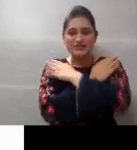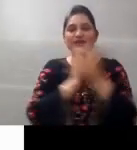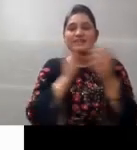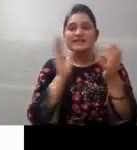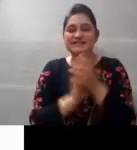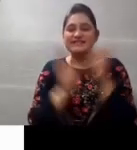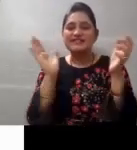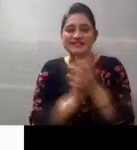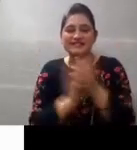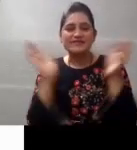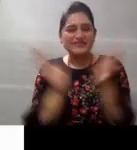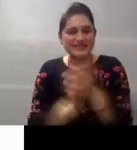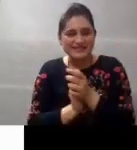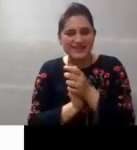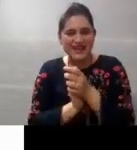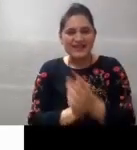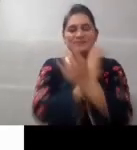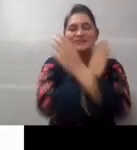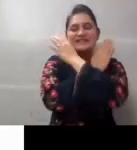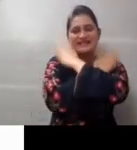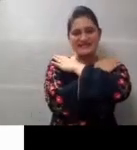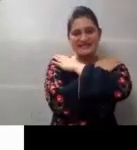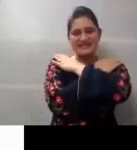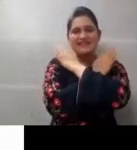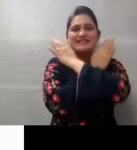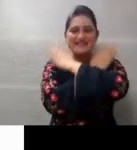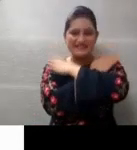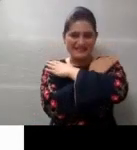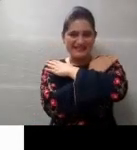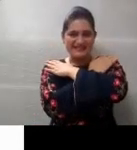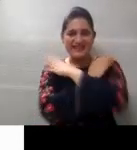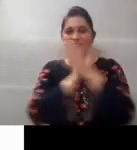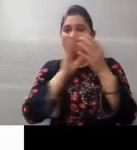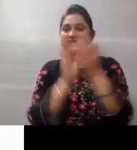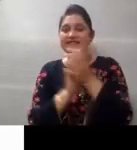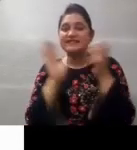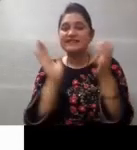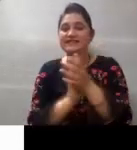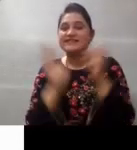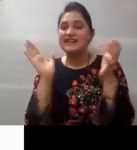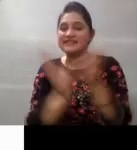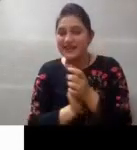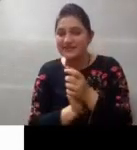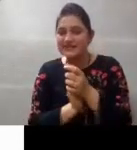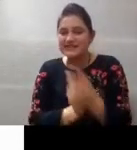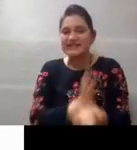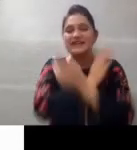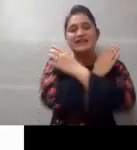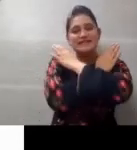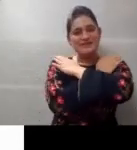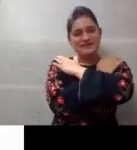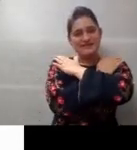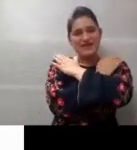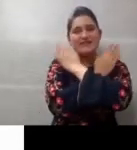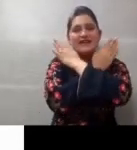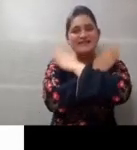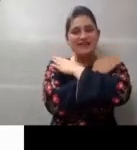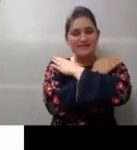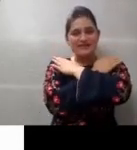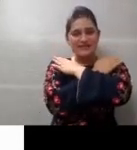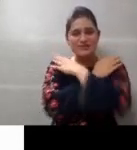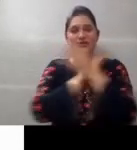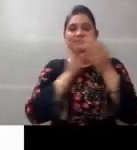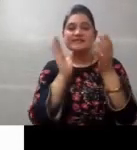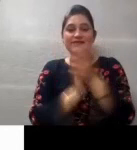62, 63, 64, 65. 66, 67, 68, 69, 70. 71,